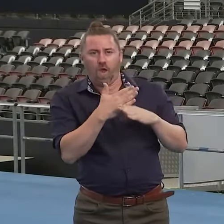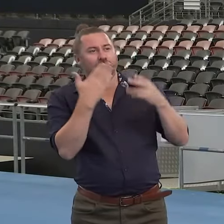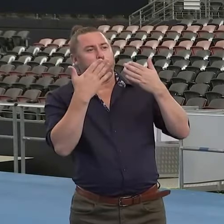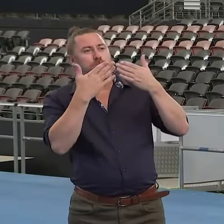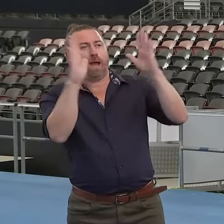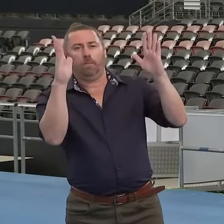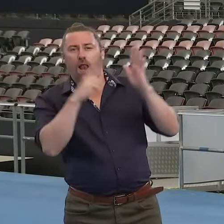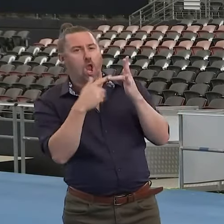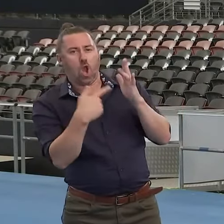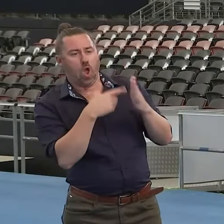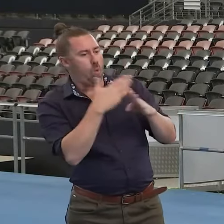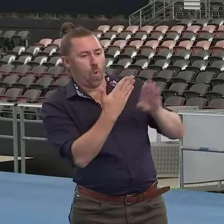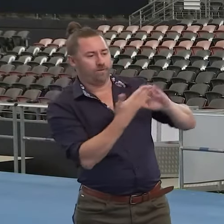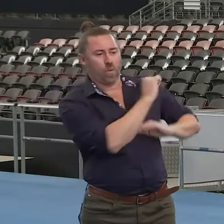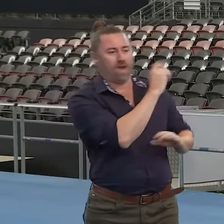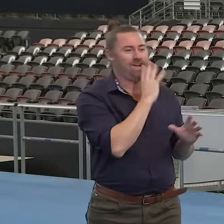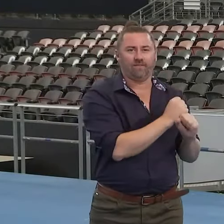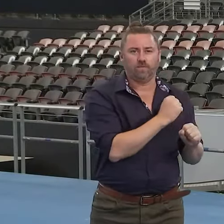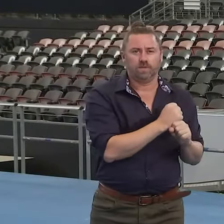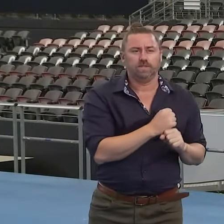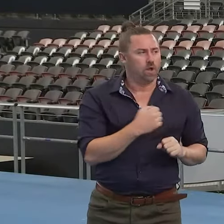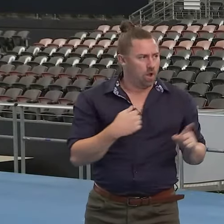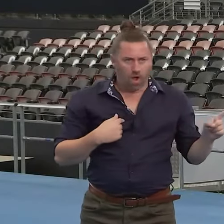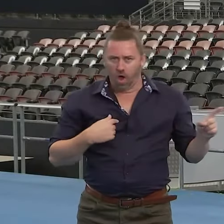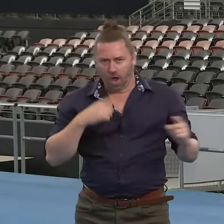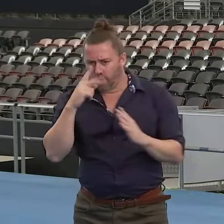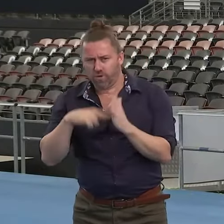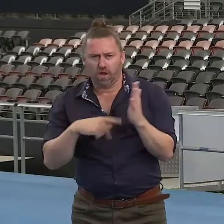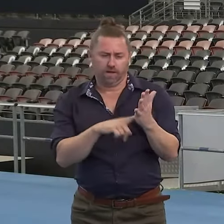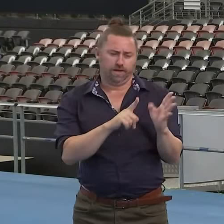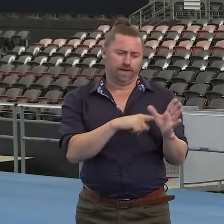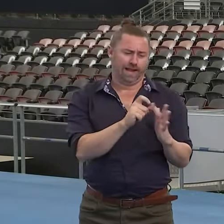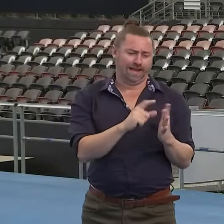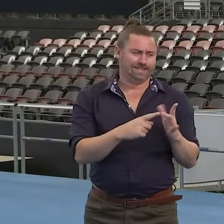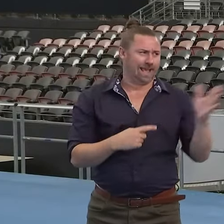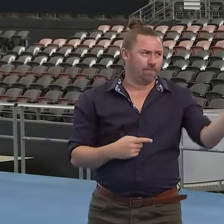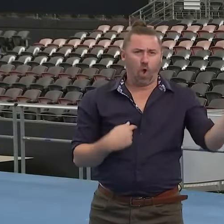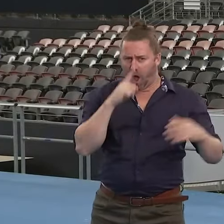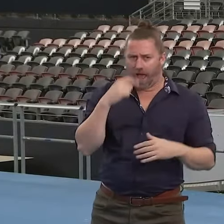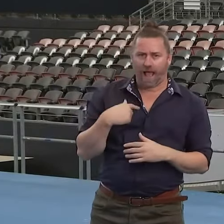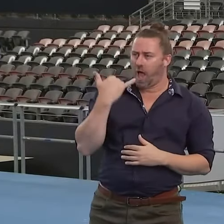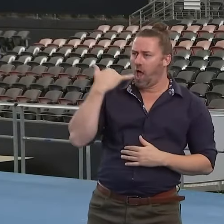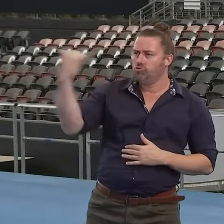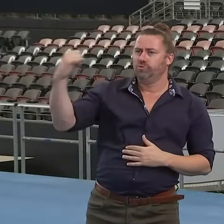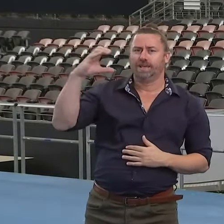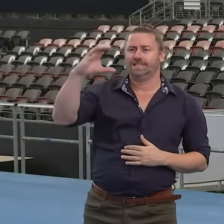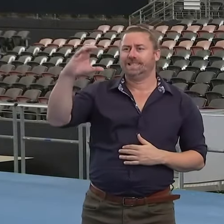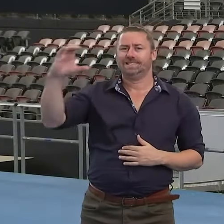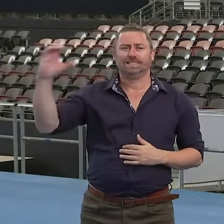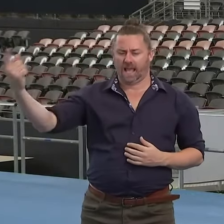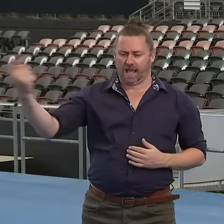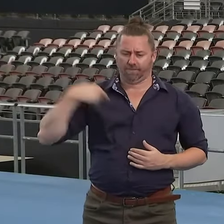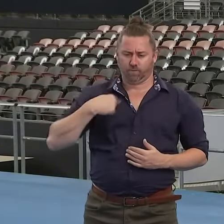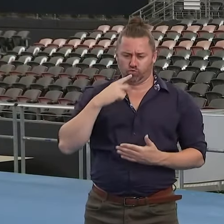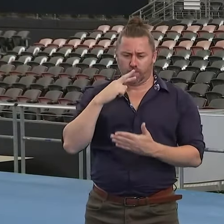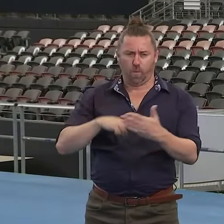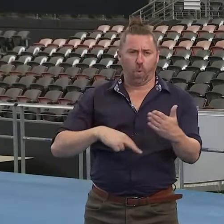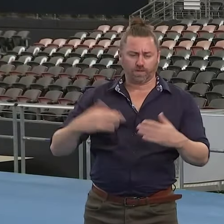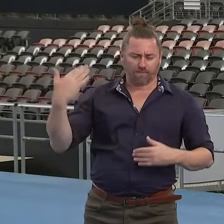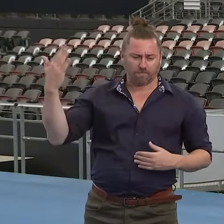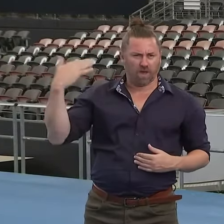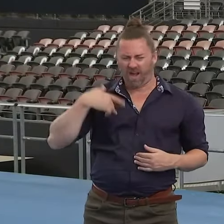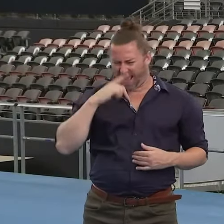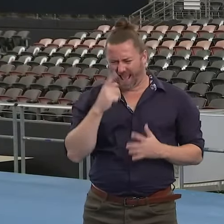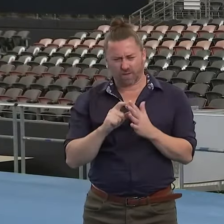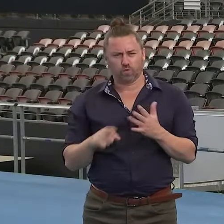C. I don't ring up. No, it would be highly inappropriate, Lydia, for the Premier to ring up the triple C and demand a report. Honestly,